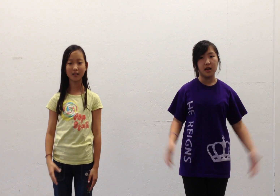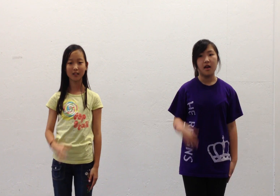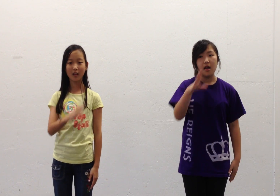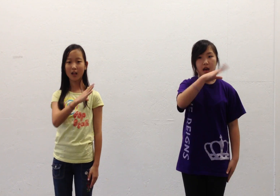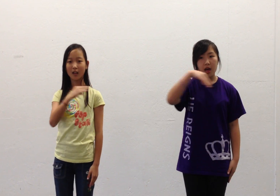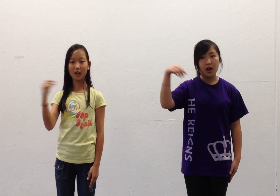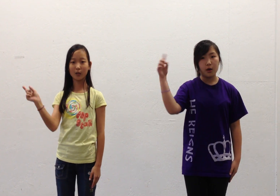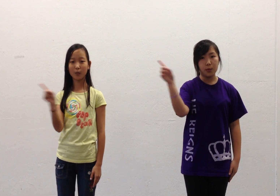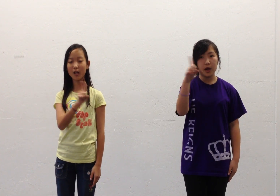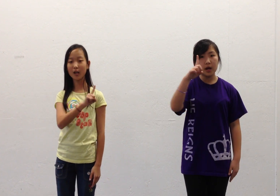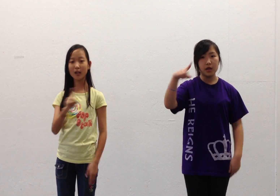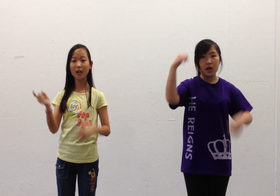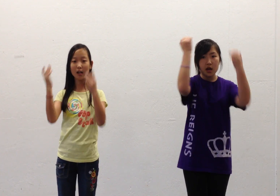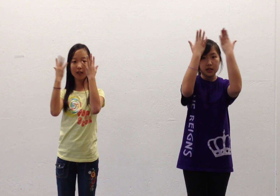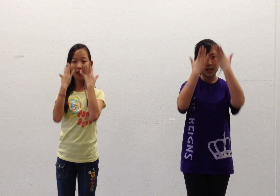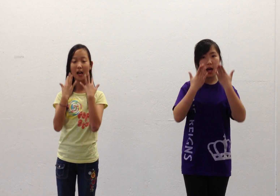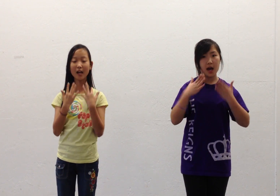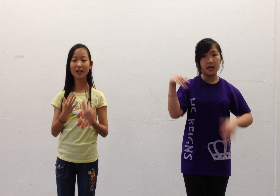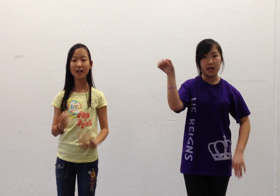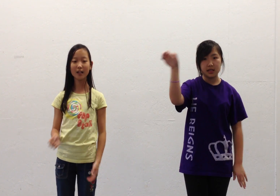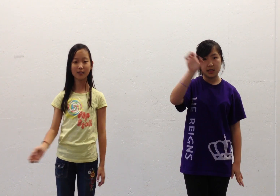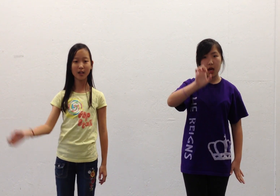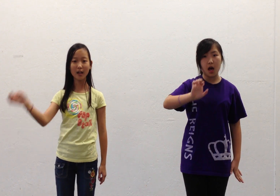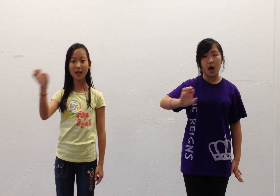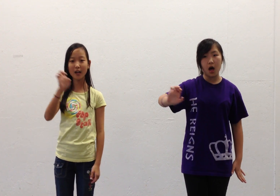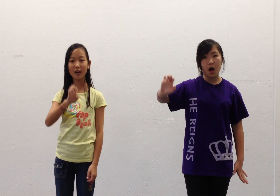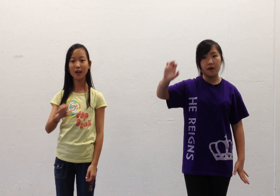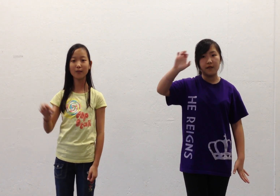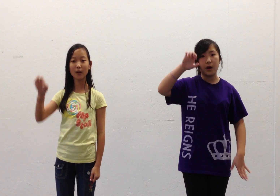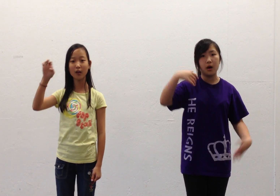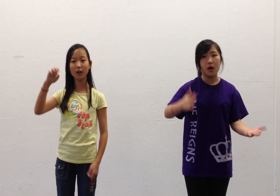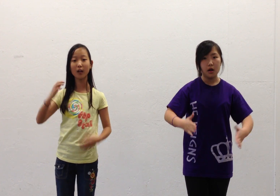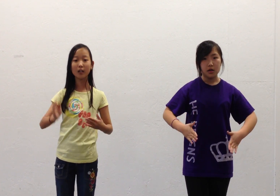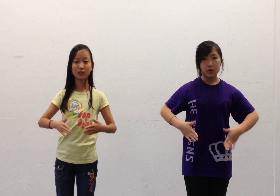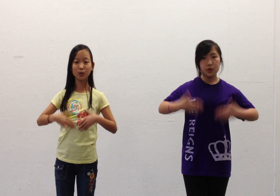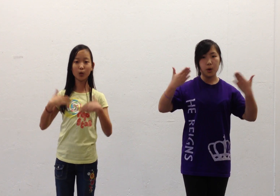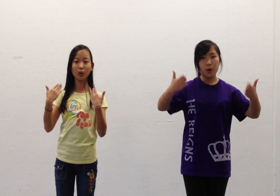and where there's sadness ever torn.